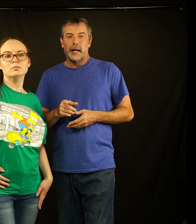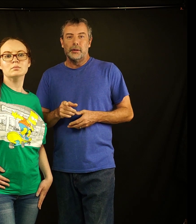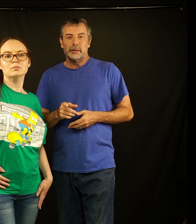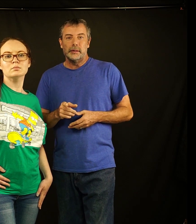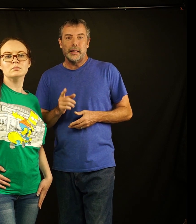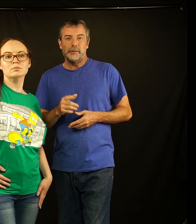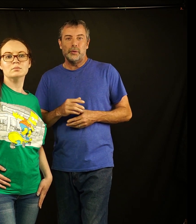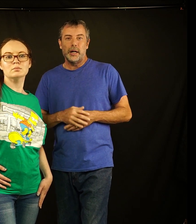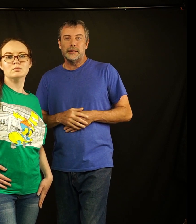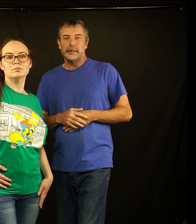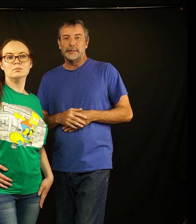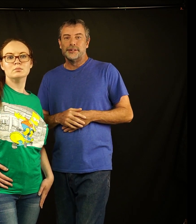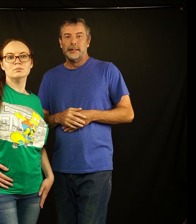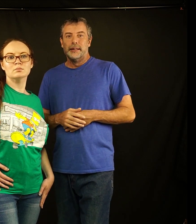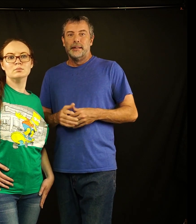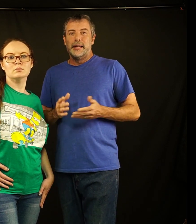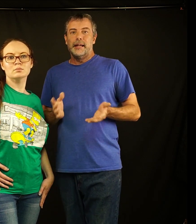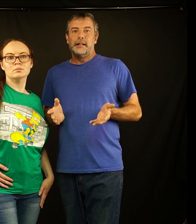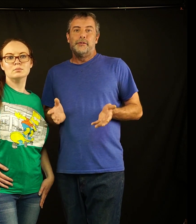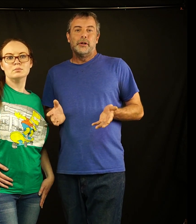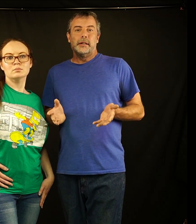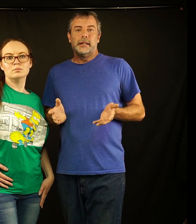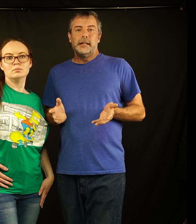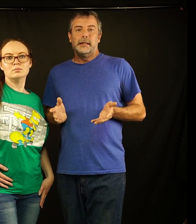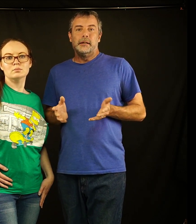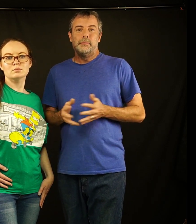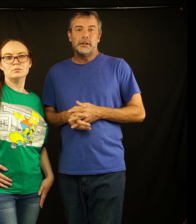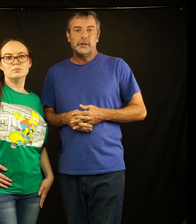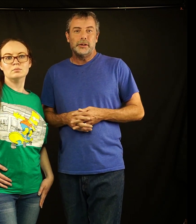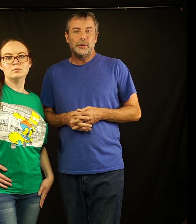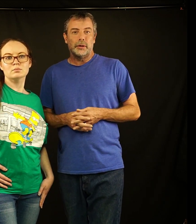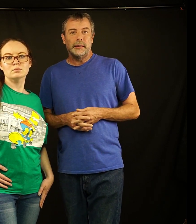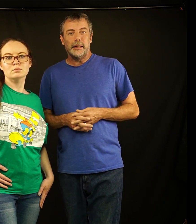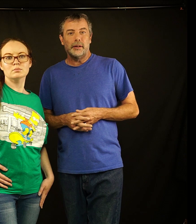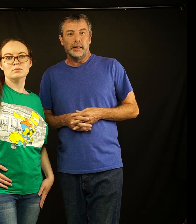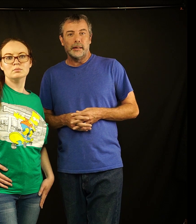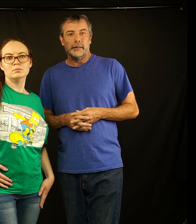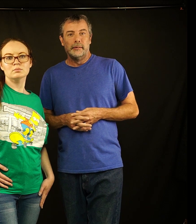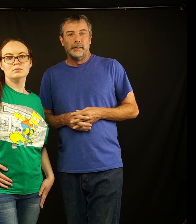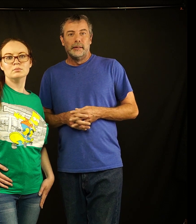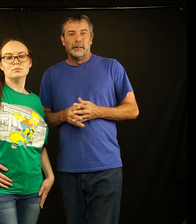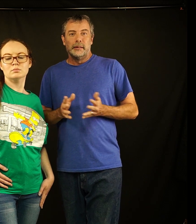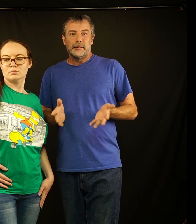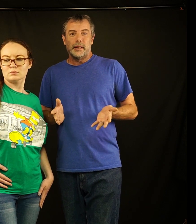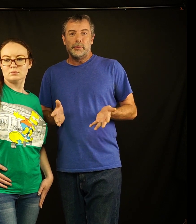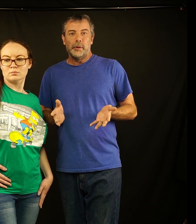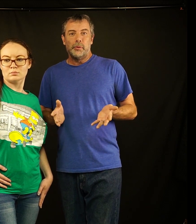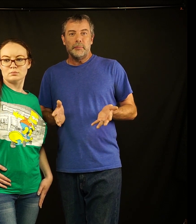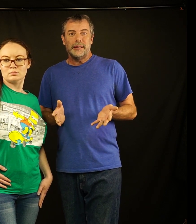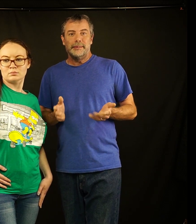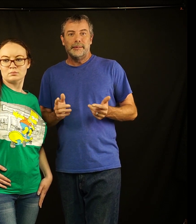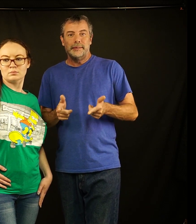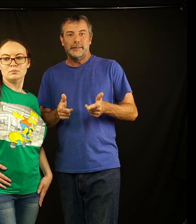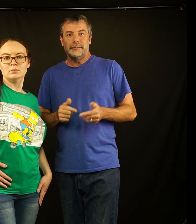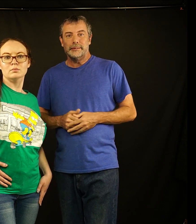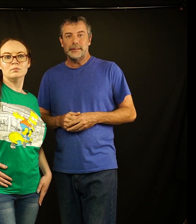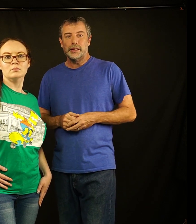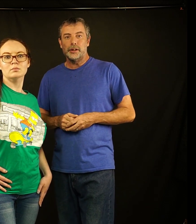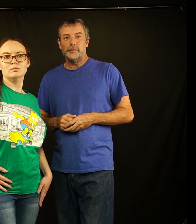out after you watch this and if you're in the Metro Detroit area let's set up an appointment let's get your